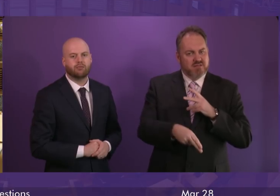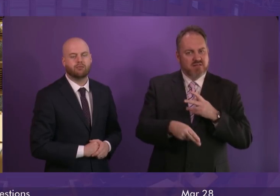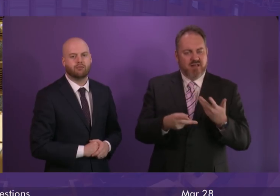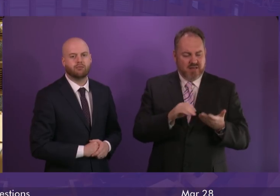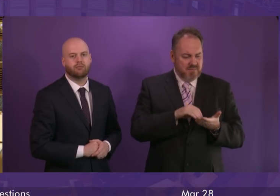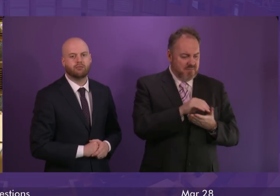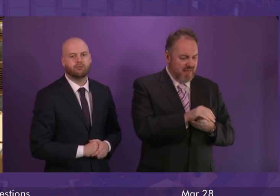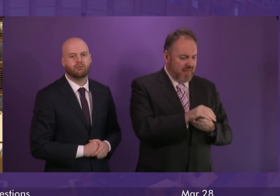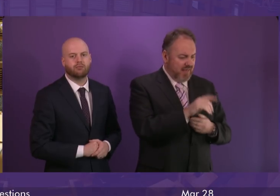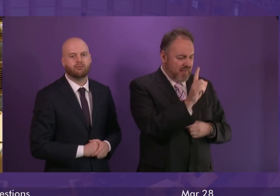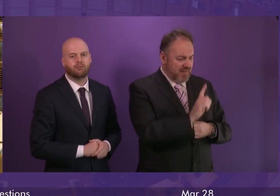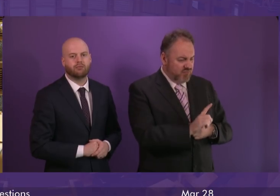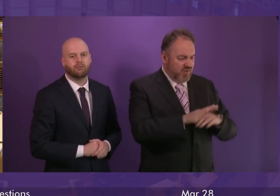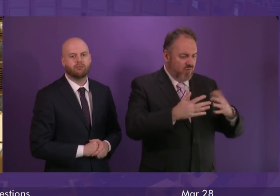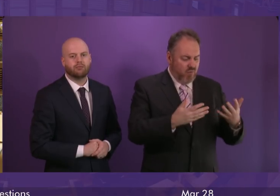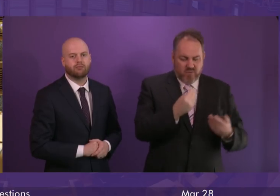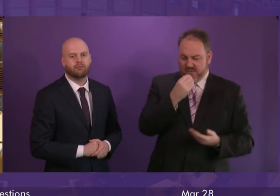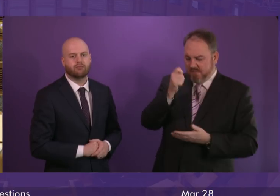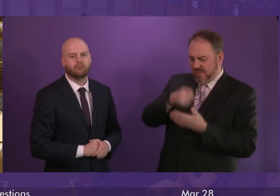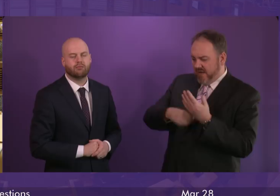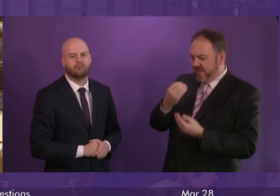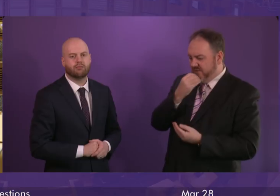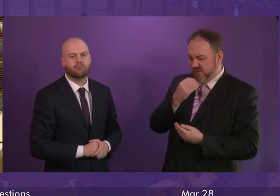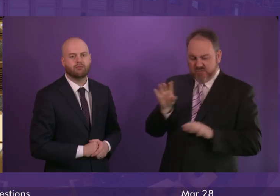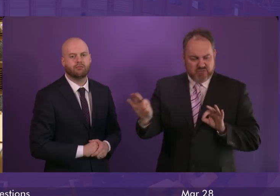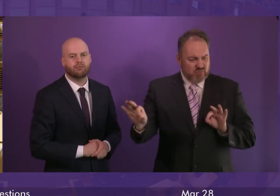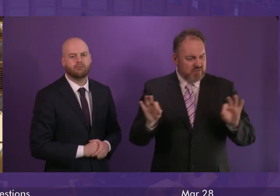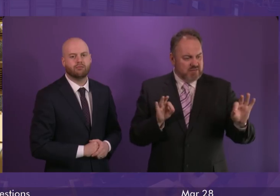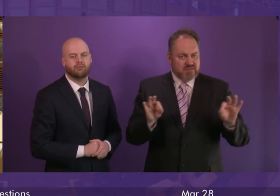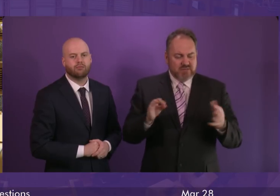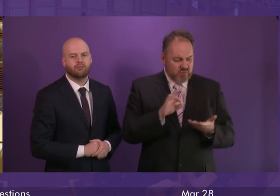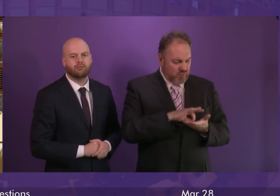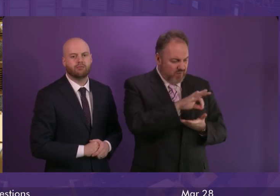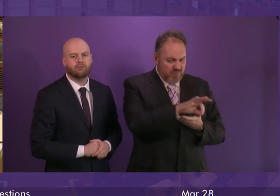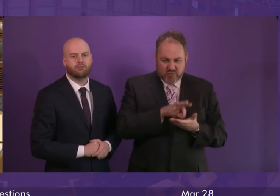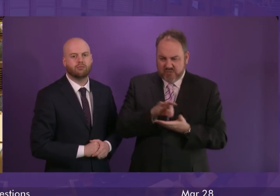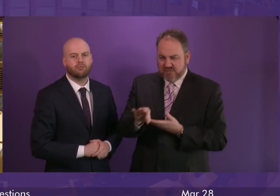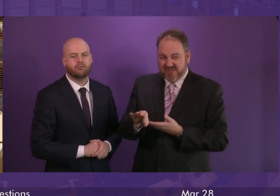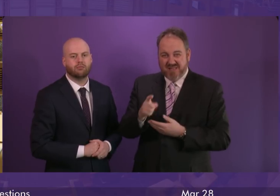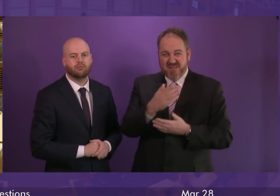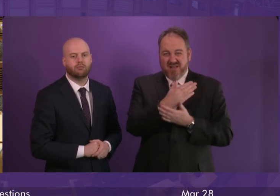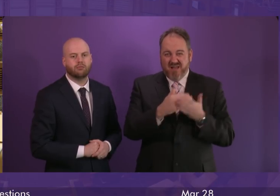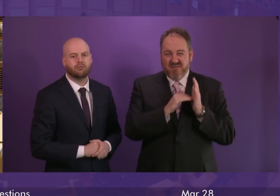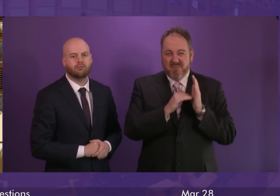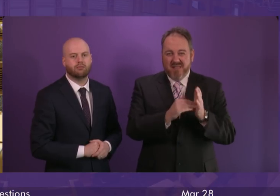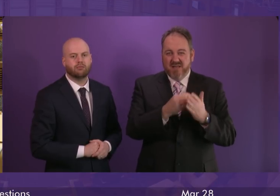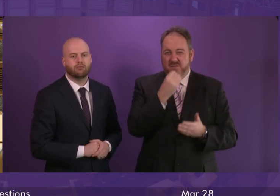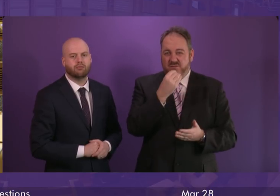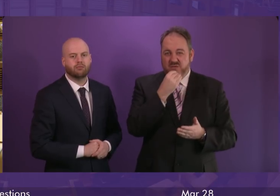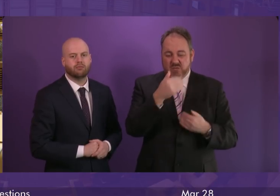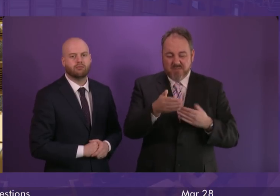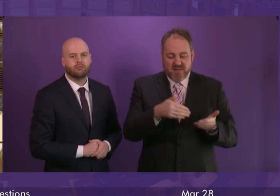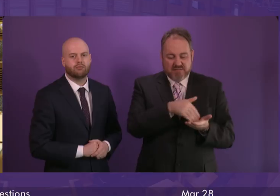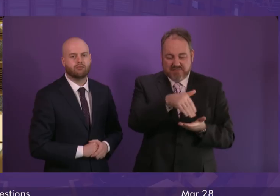bills or feeding their children and the result over half a million food parcels were handed out in Scotland